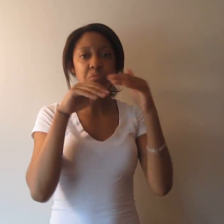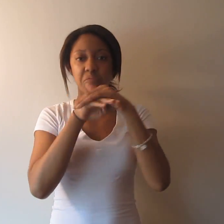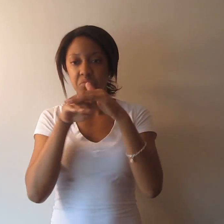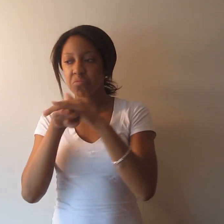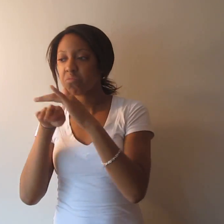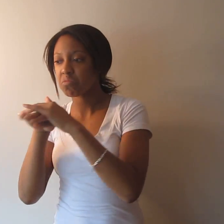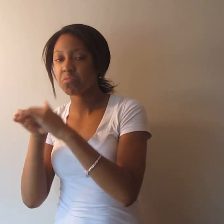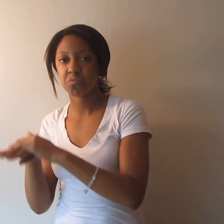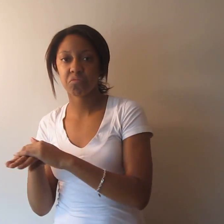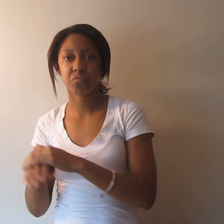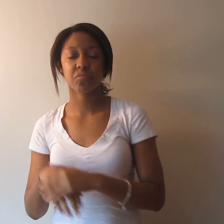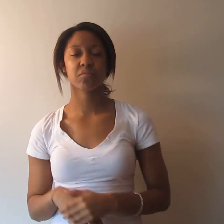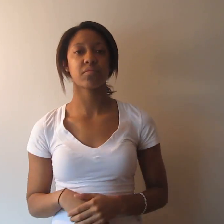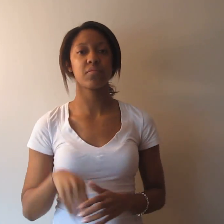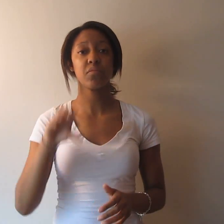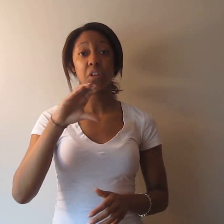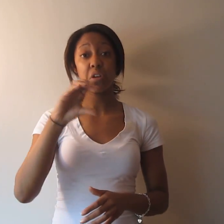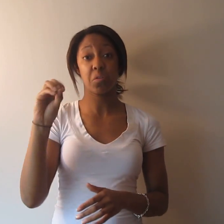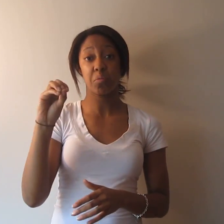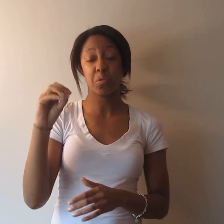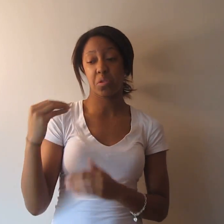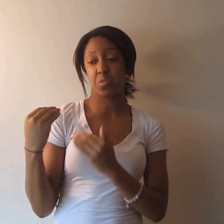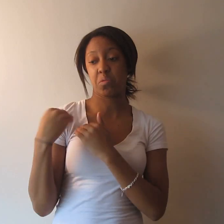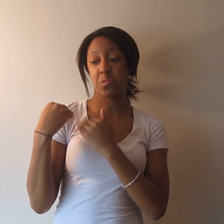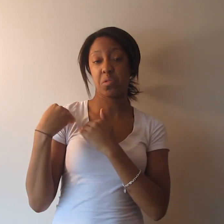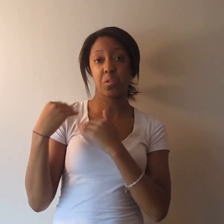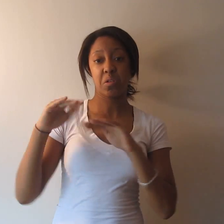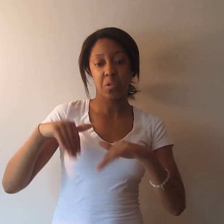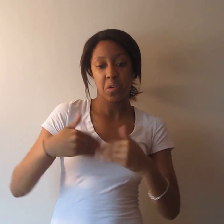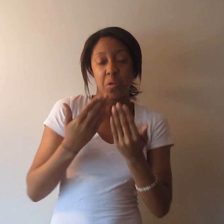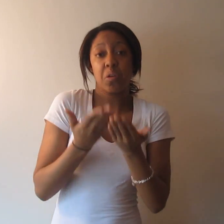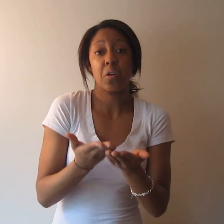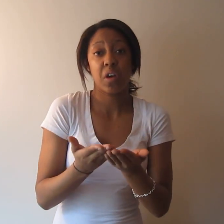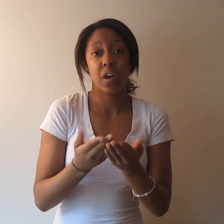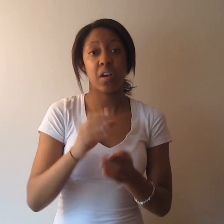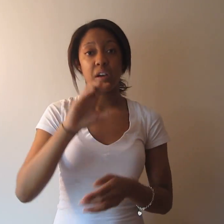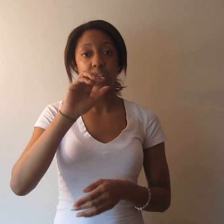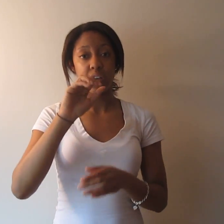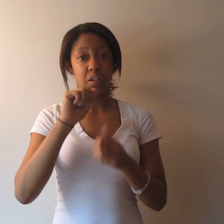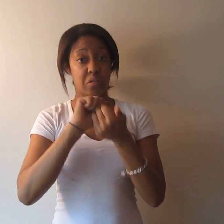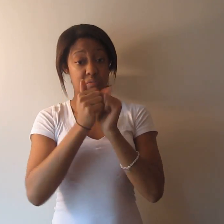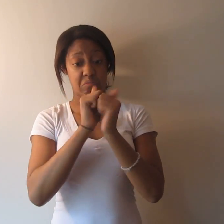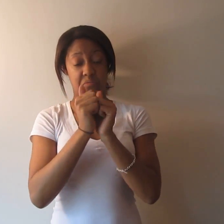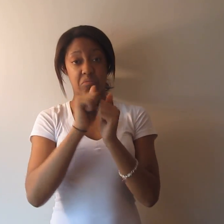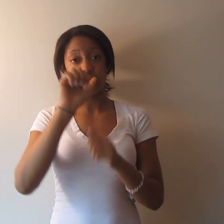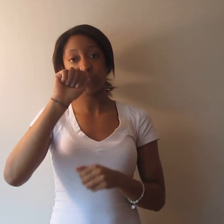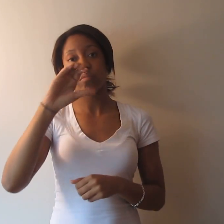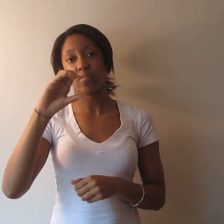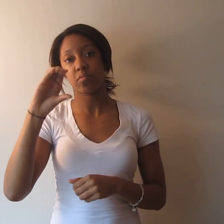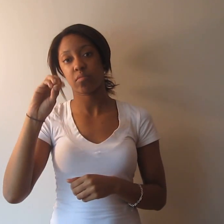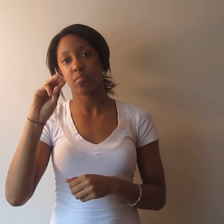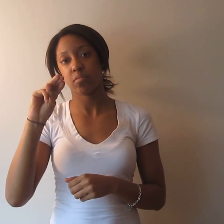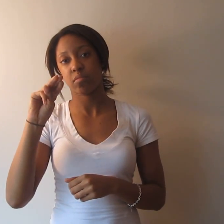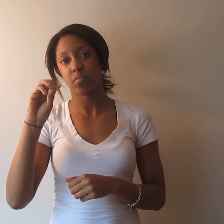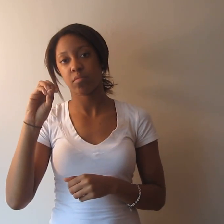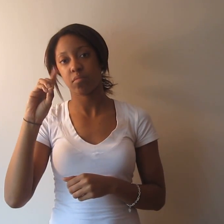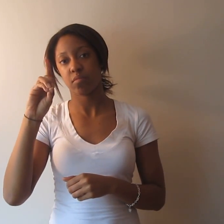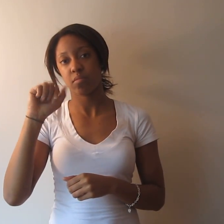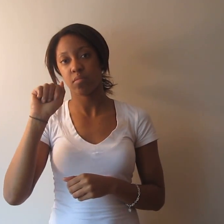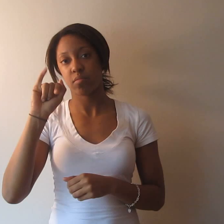It's the employer's responsibility to provide you with reasonable accommodations that will allow you to perform the necessary tasks on your job. I'll give you